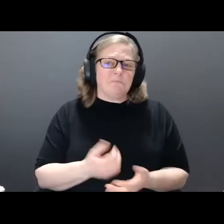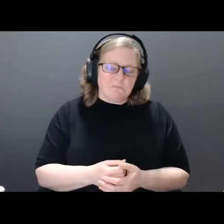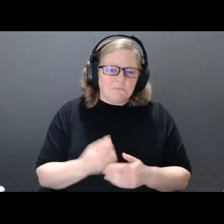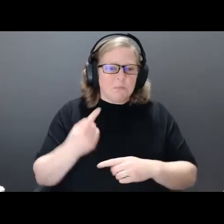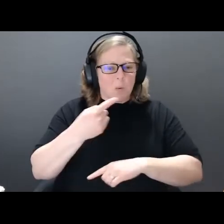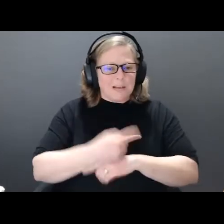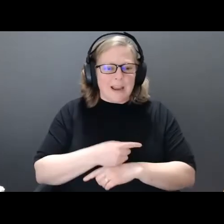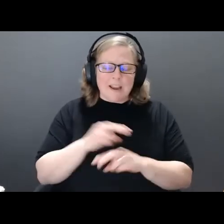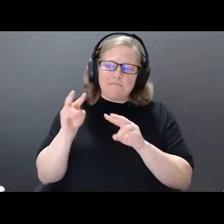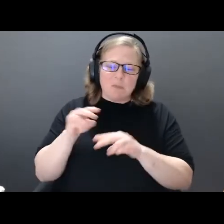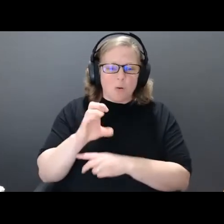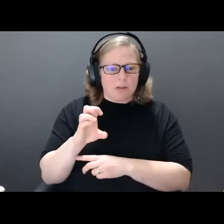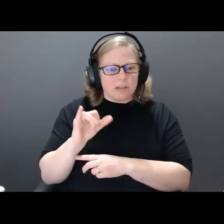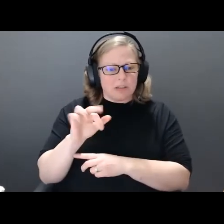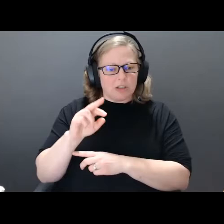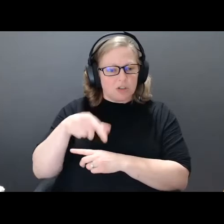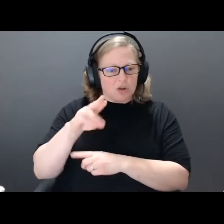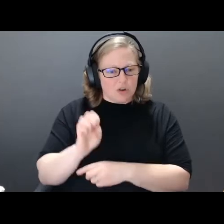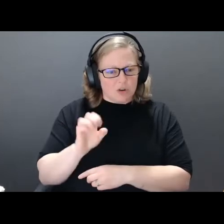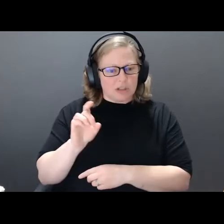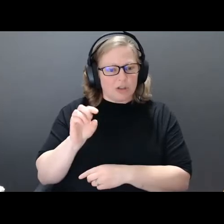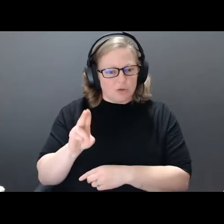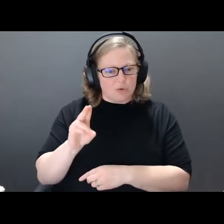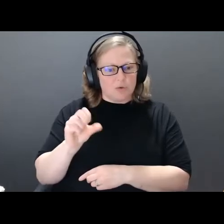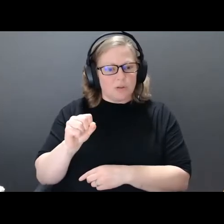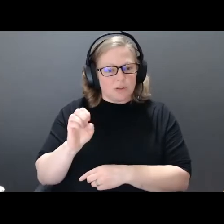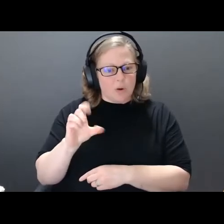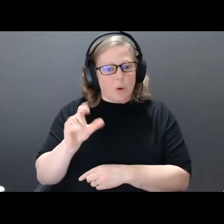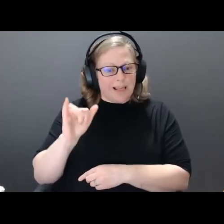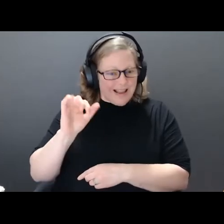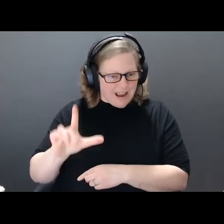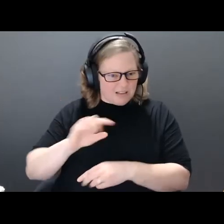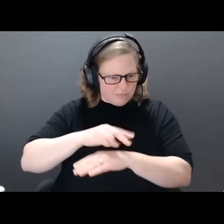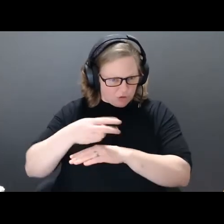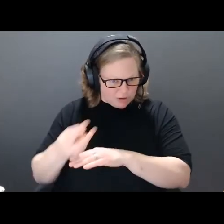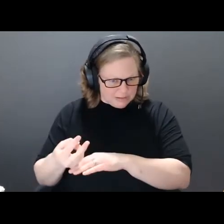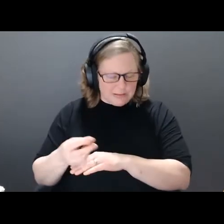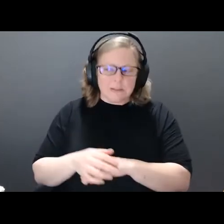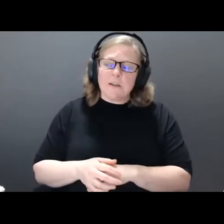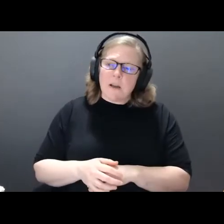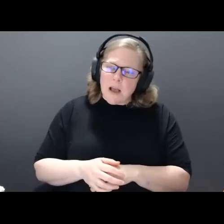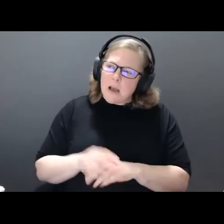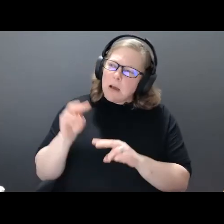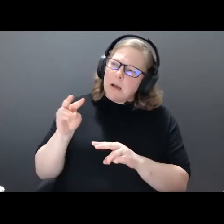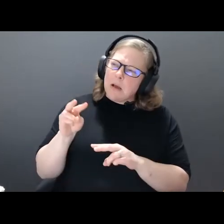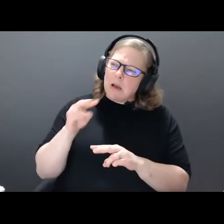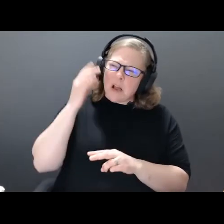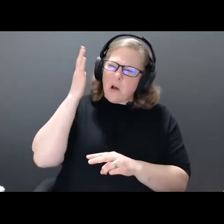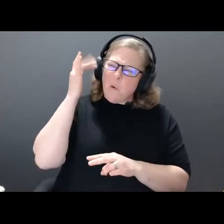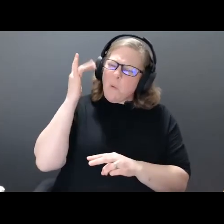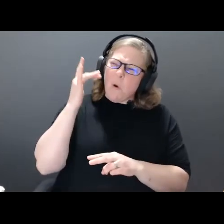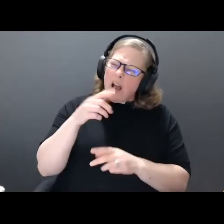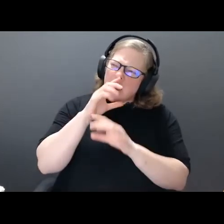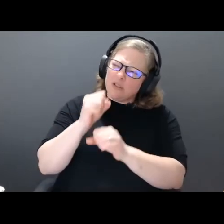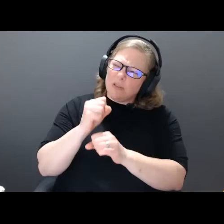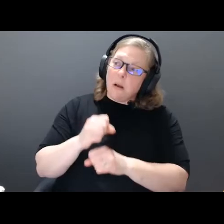Cirque du Soleil. And as I was watching the show, I realized that what made it compelling was the fear that someone was going to fall.